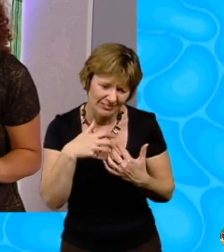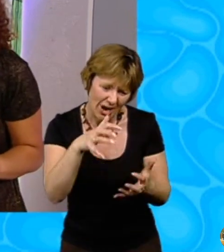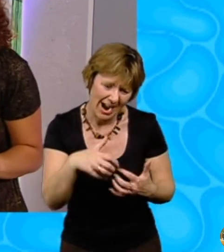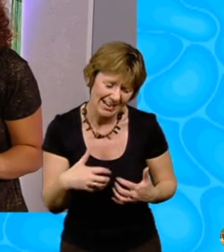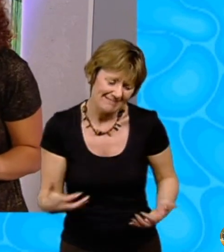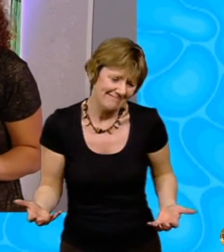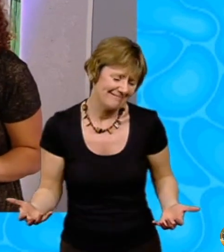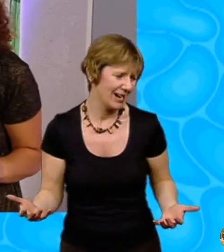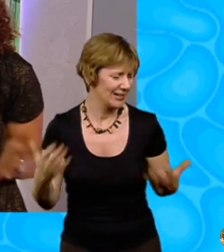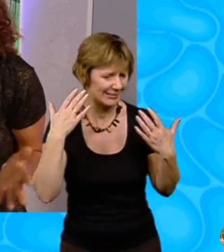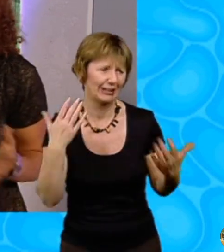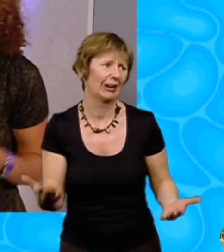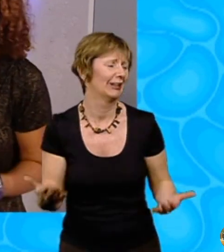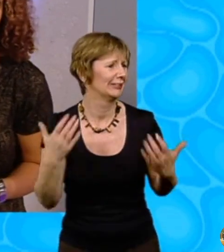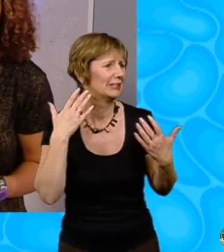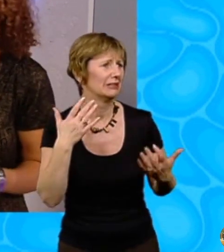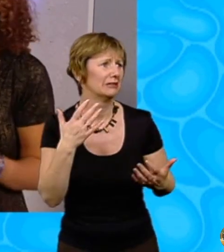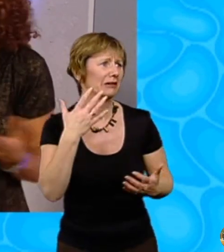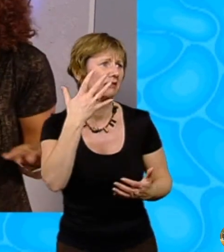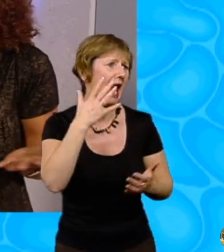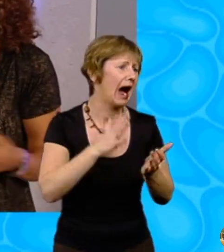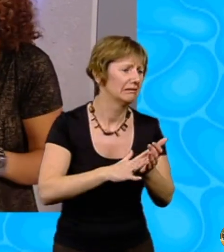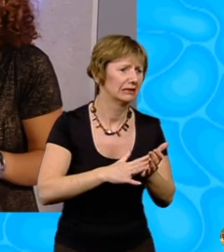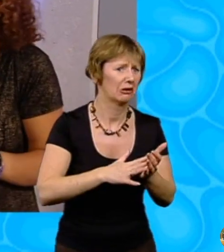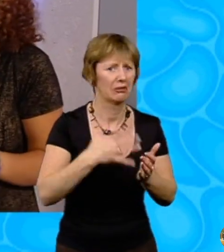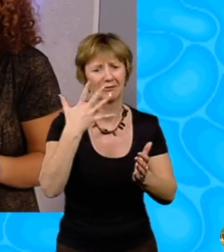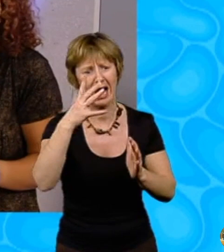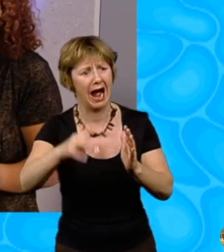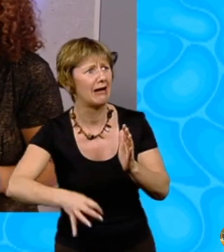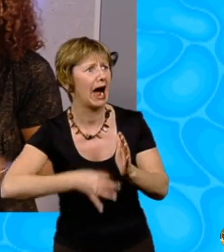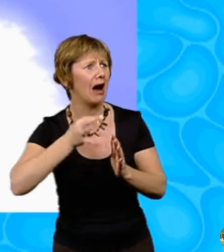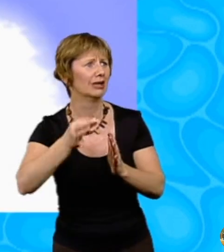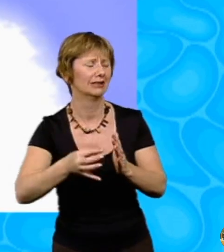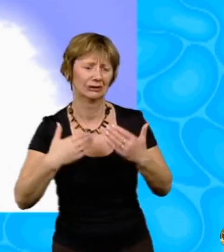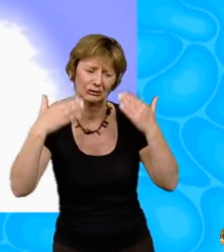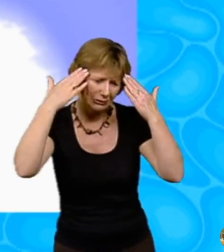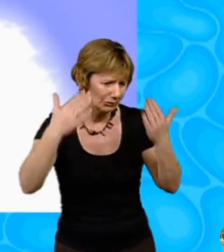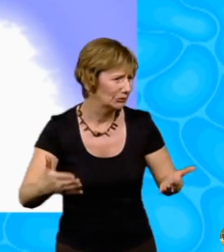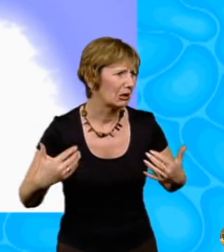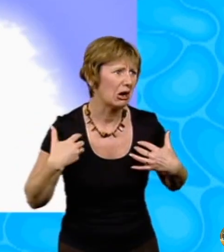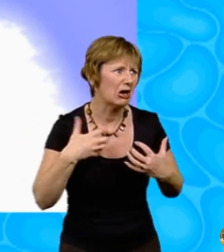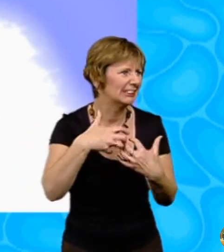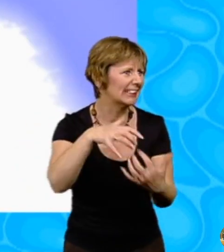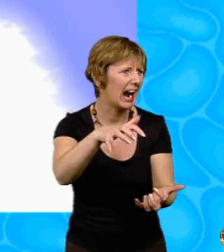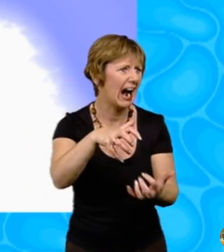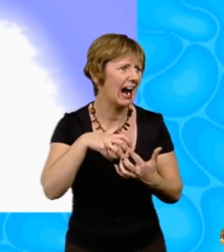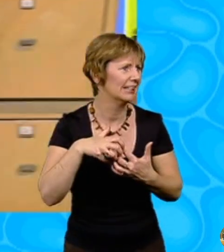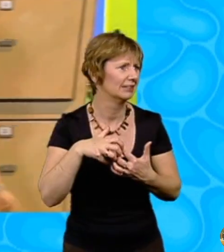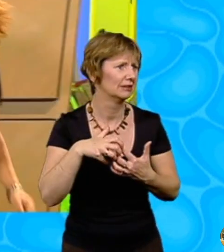No idea. It might just be five minutes. It might be five hours. I have no way of knowing. Quick! Miss